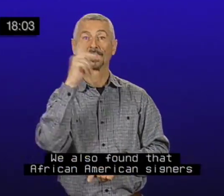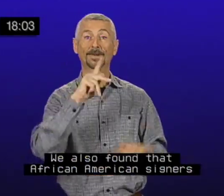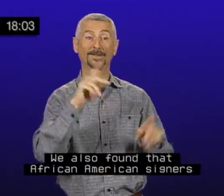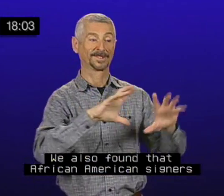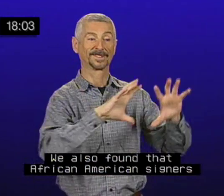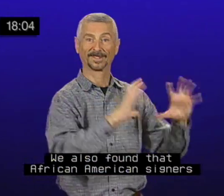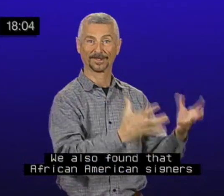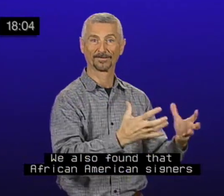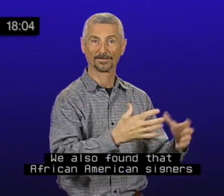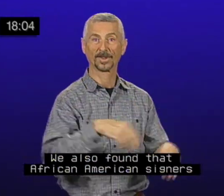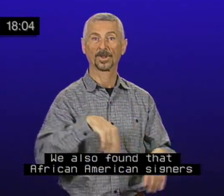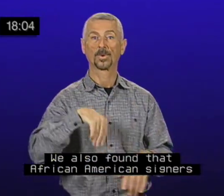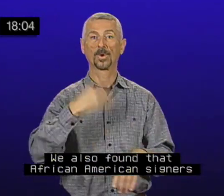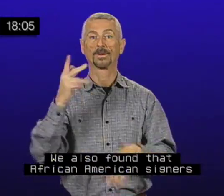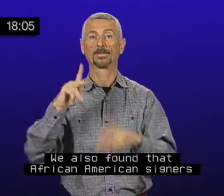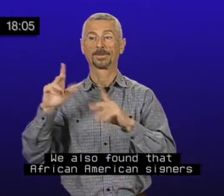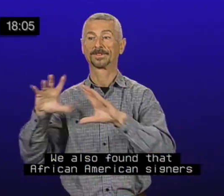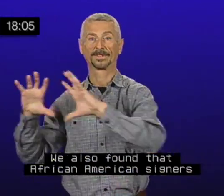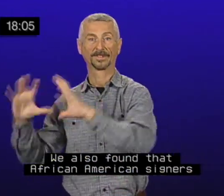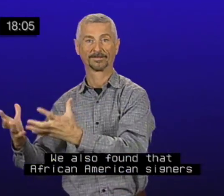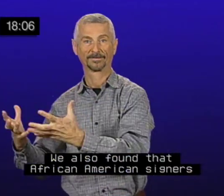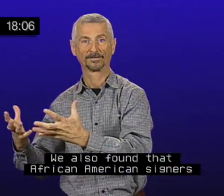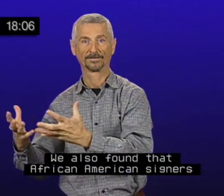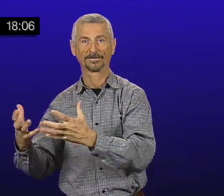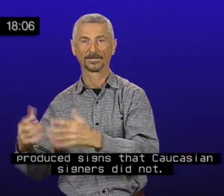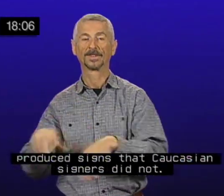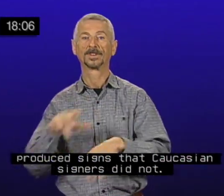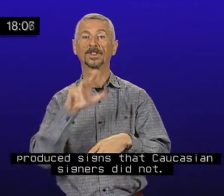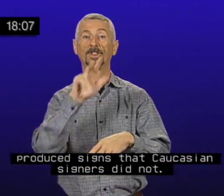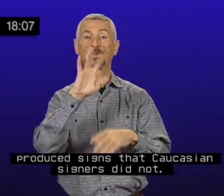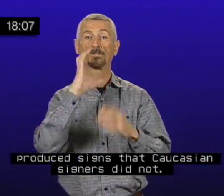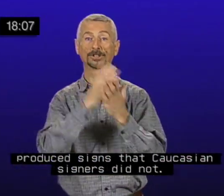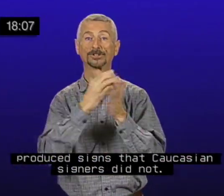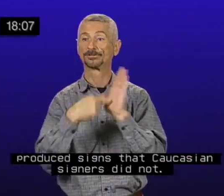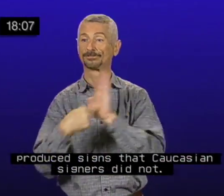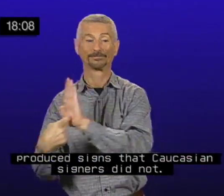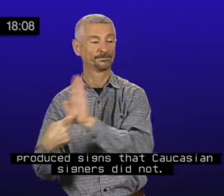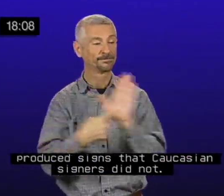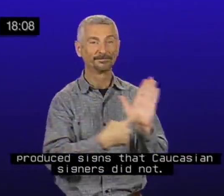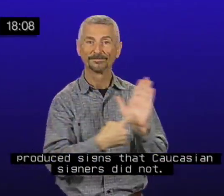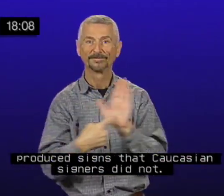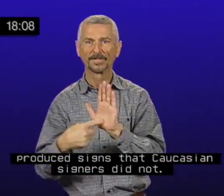We also found that African American signers produced signs that Caucasian signers did not.